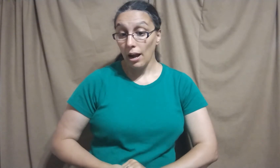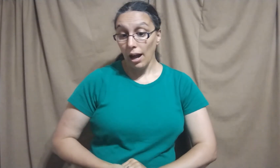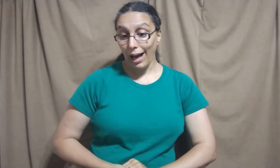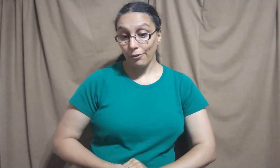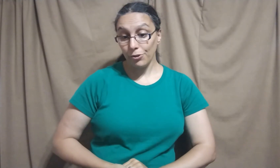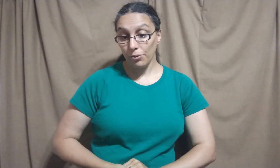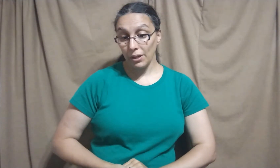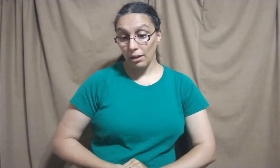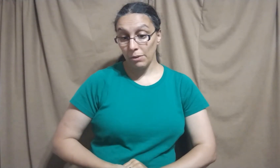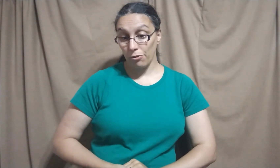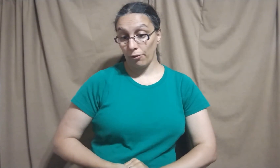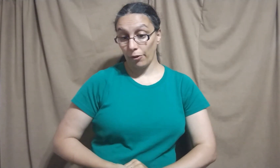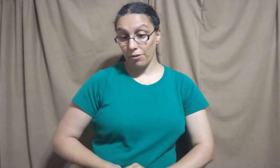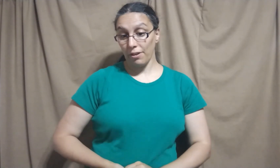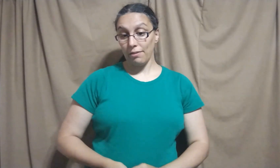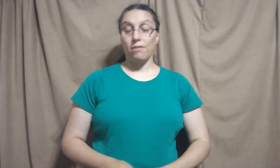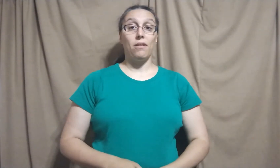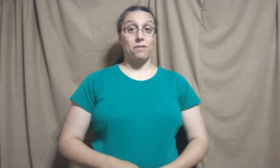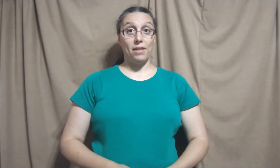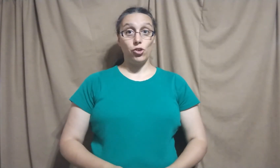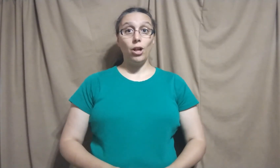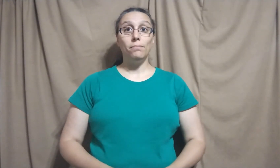After the Minister of Arts and Sciences is the Seneschal.